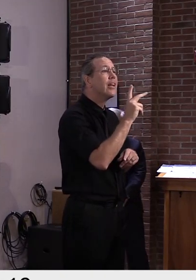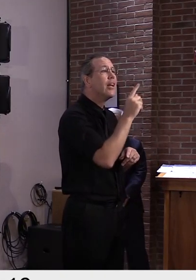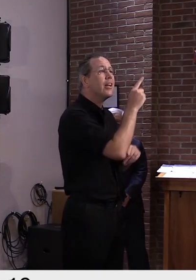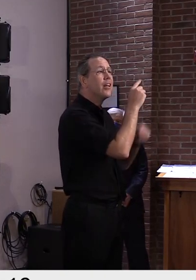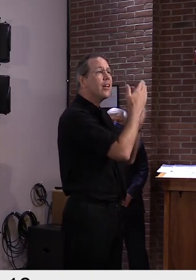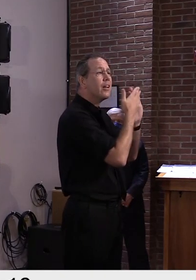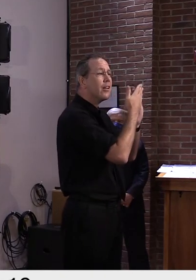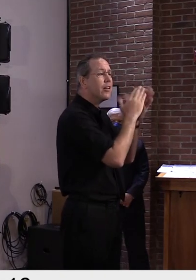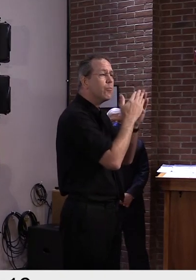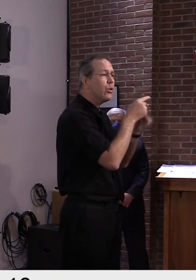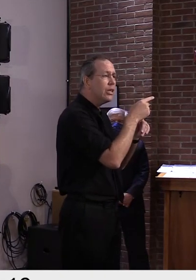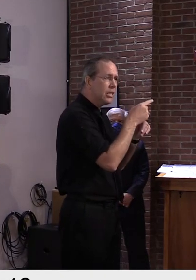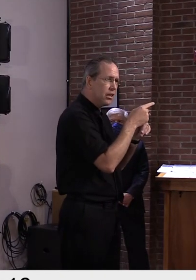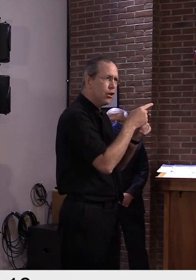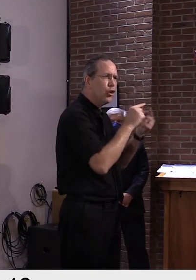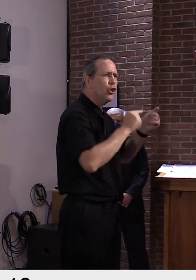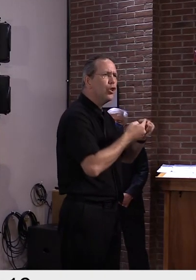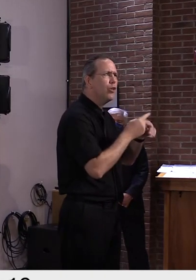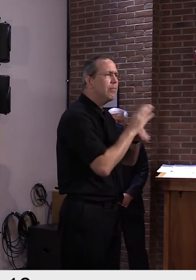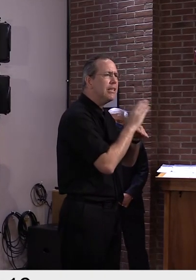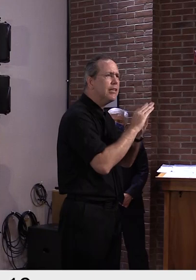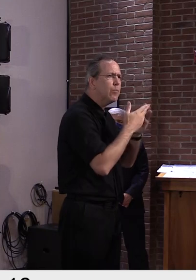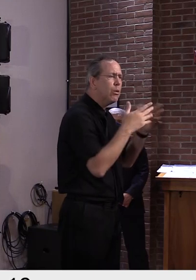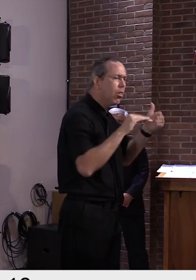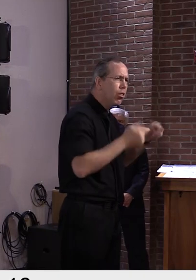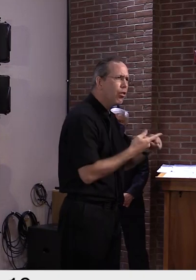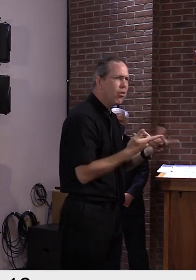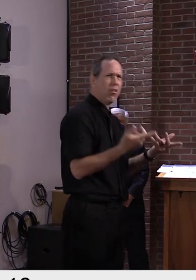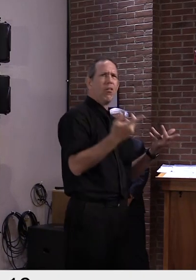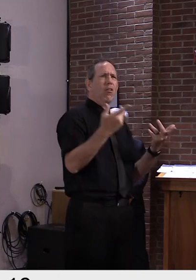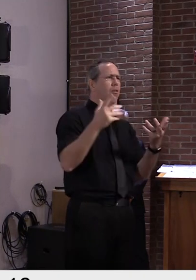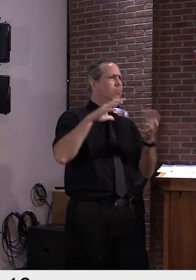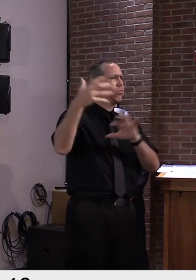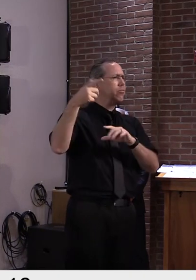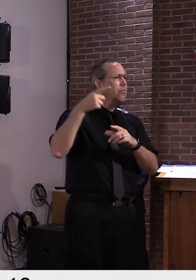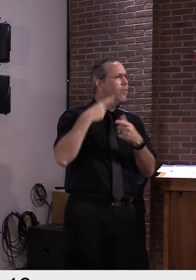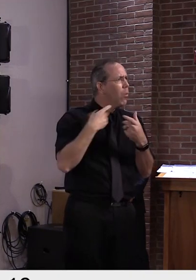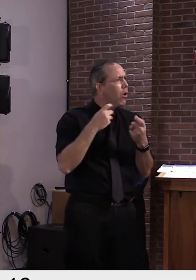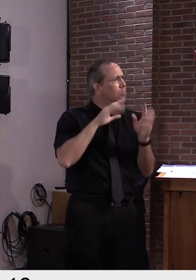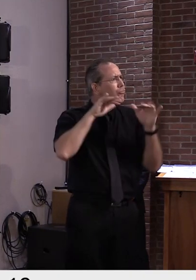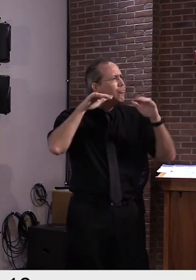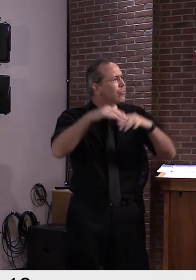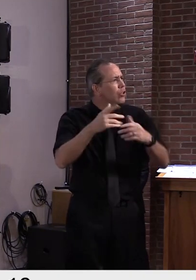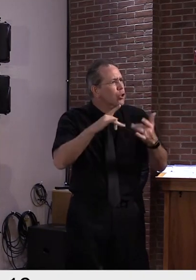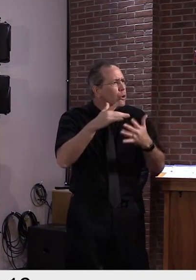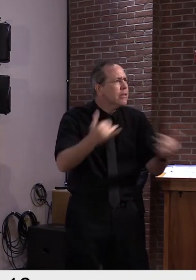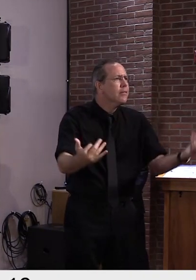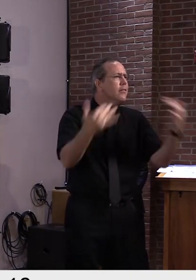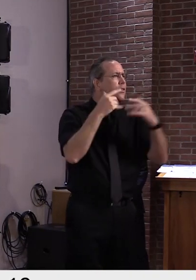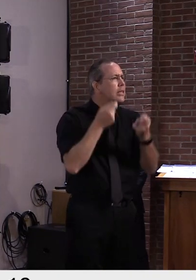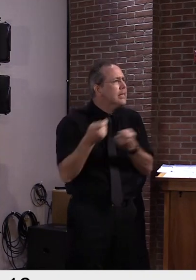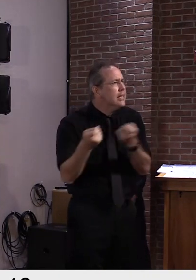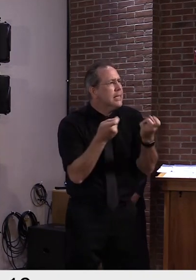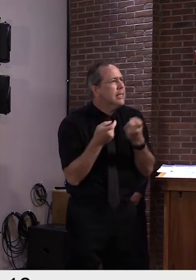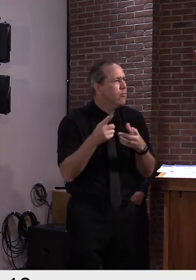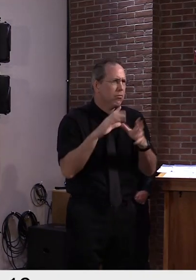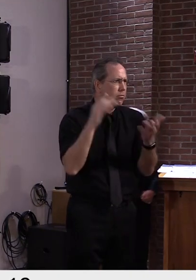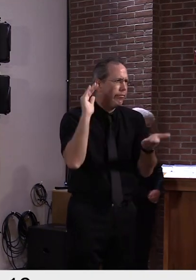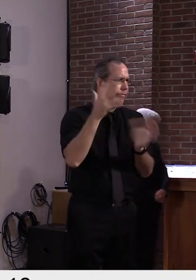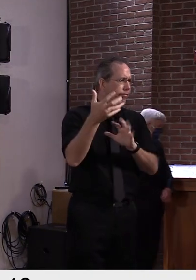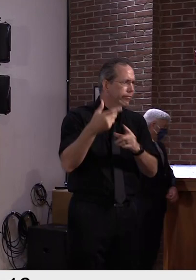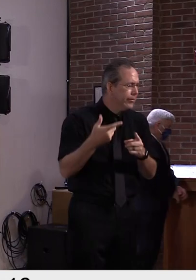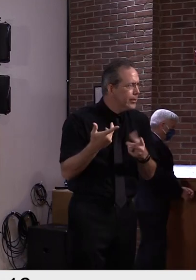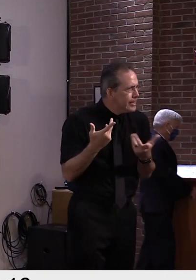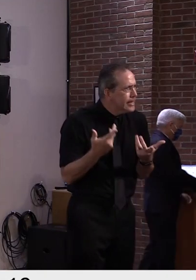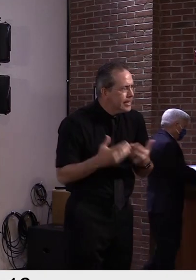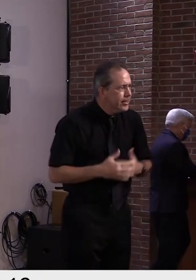that wound and help that community continue to move forward. Uh, but there's still a lot of work that has to be done, uh, in the kingdom. In terms of the sentencing, we won't know the